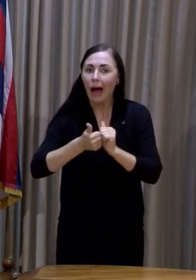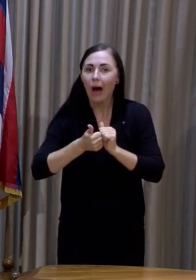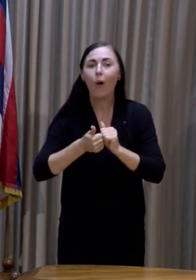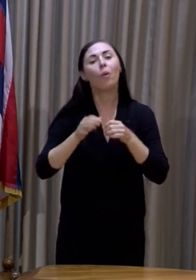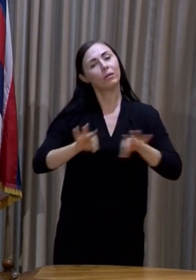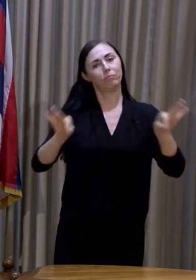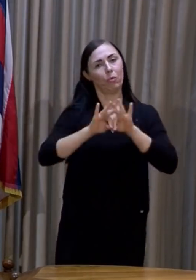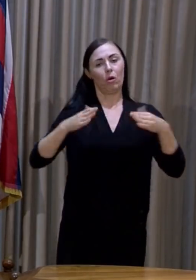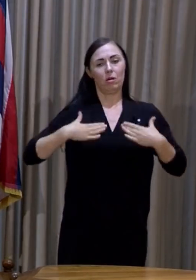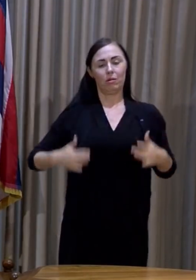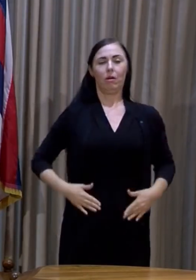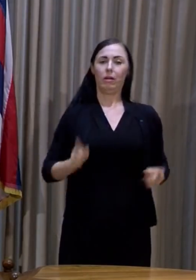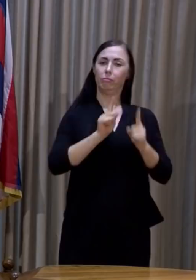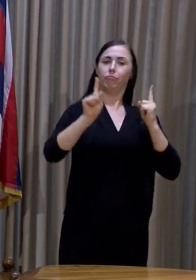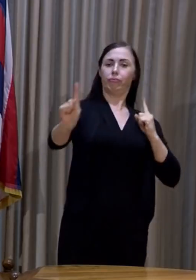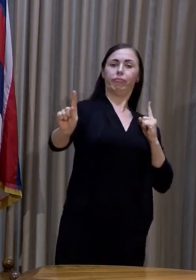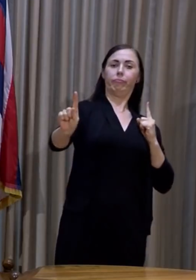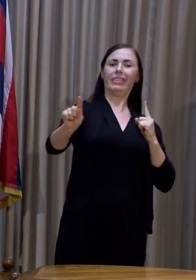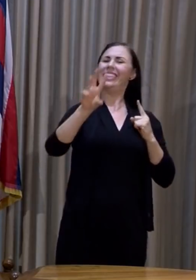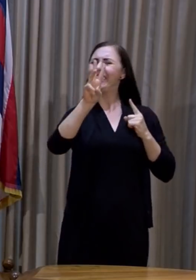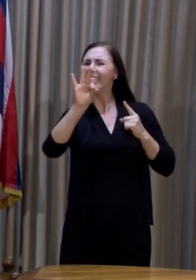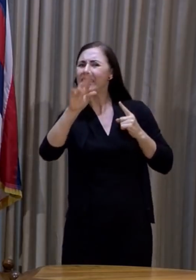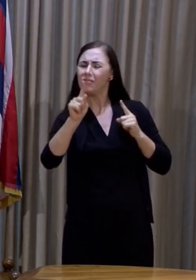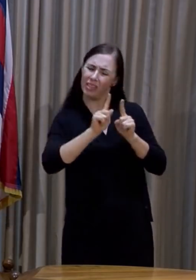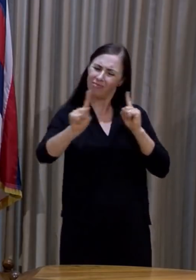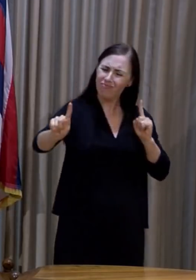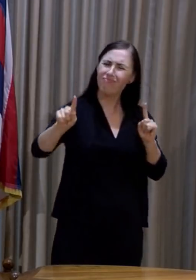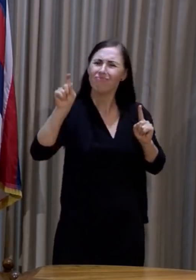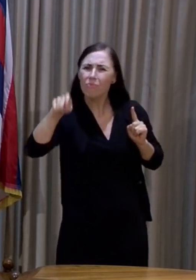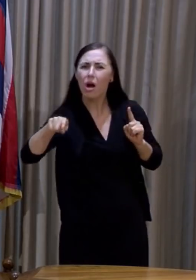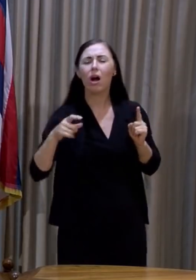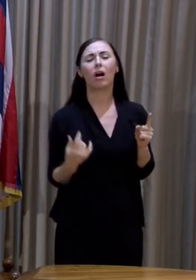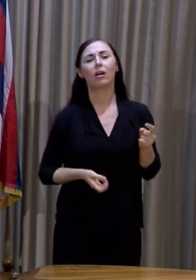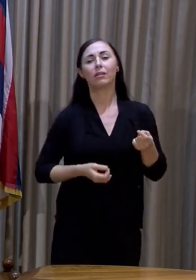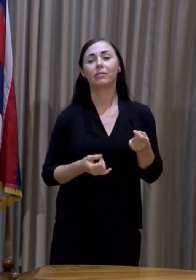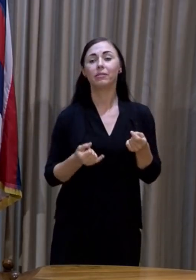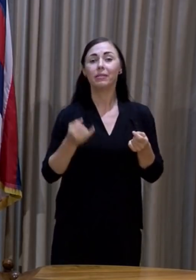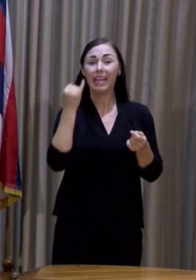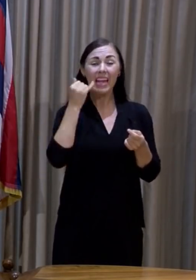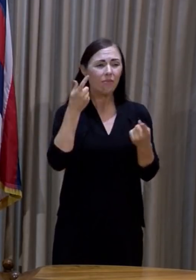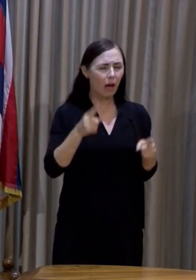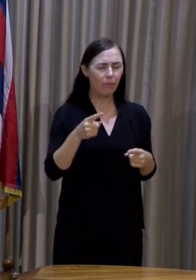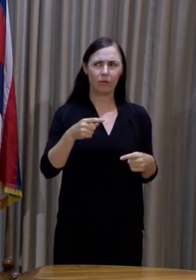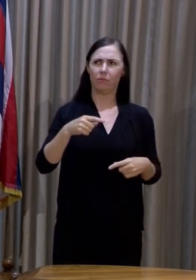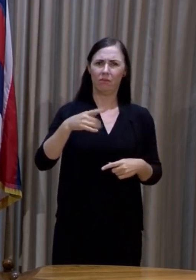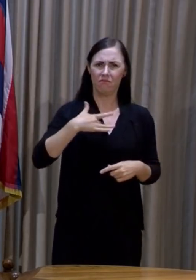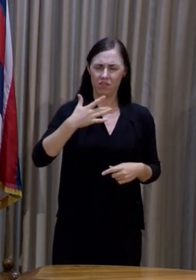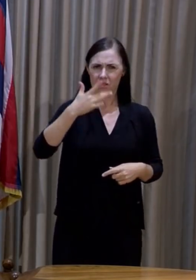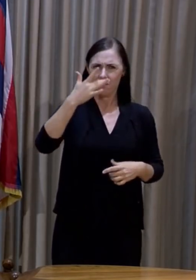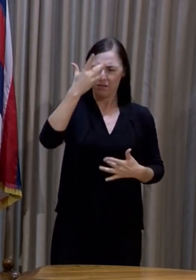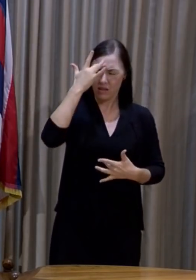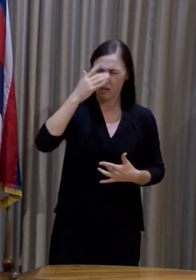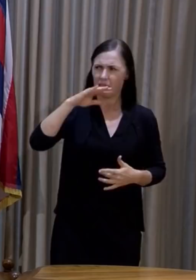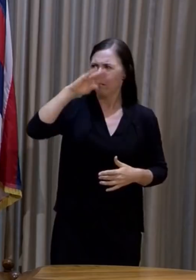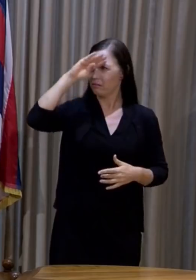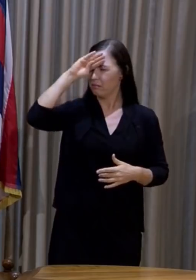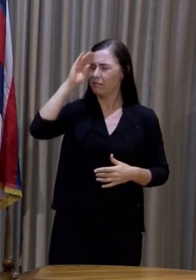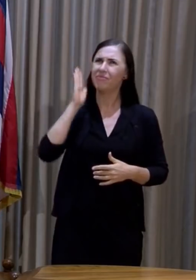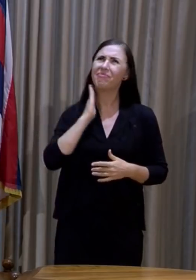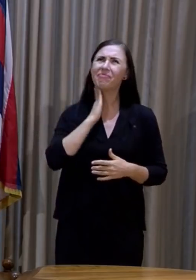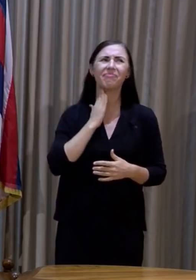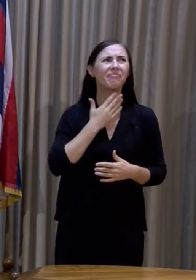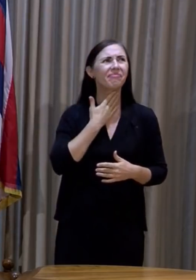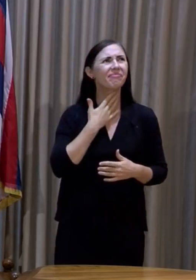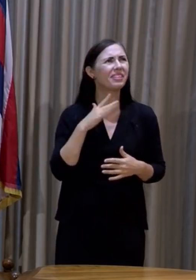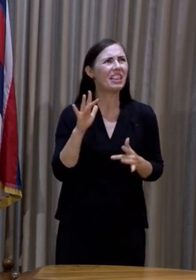distancing six feet from everyone. If you are sick, stay home. Even if you become mildly